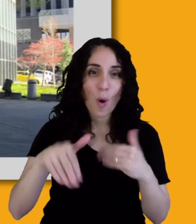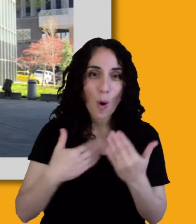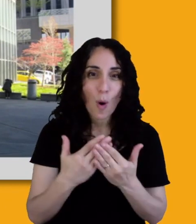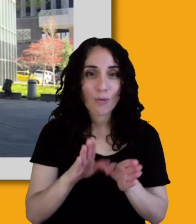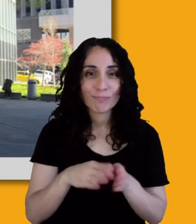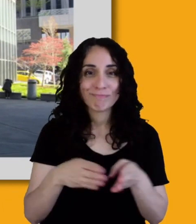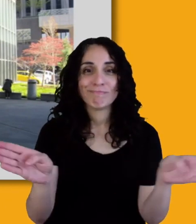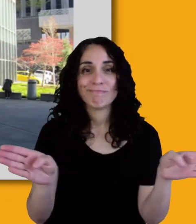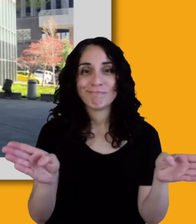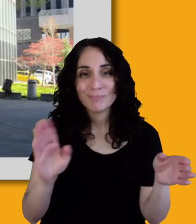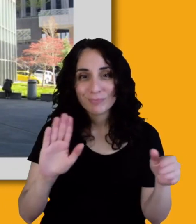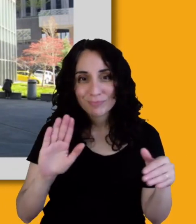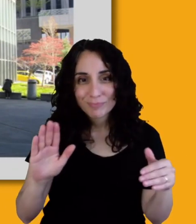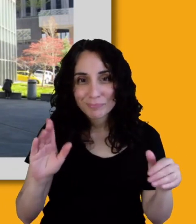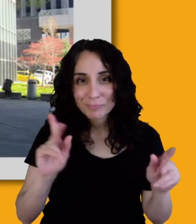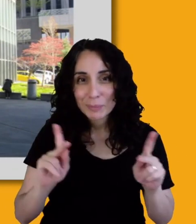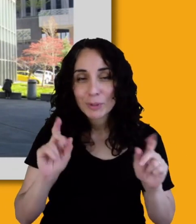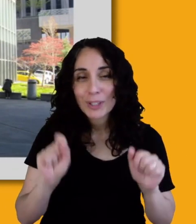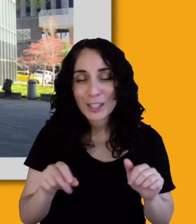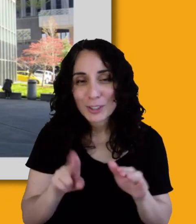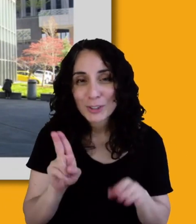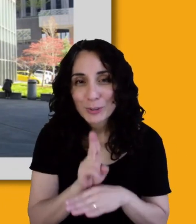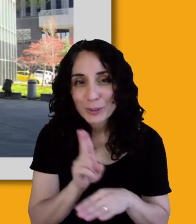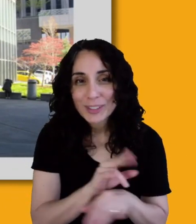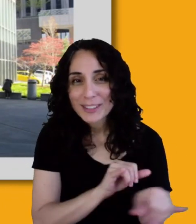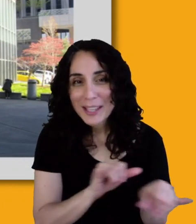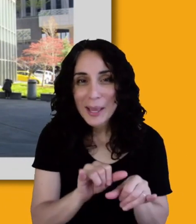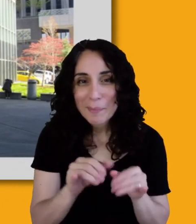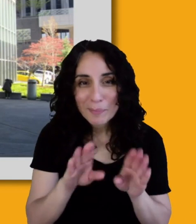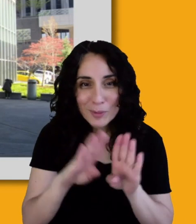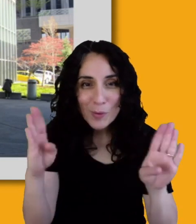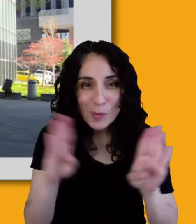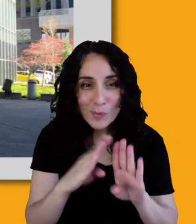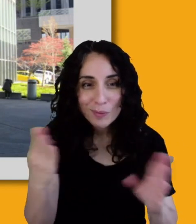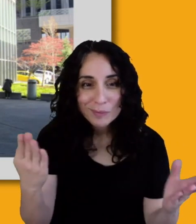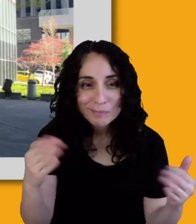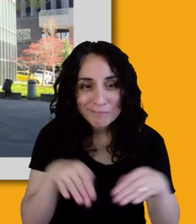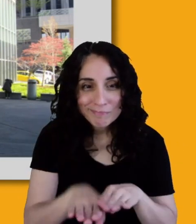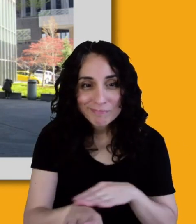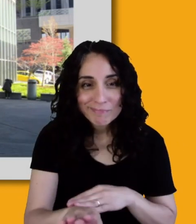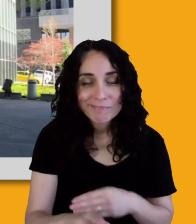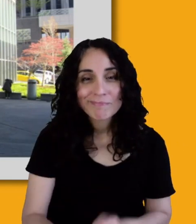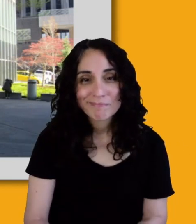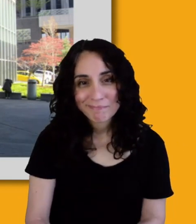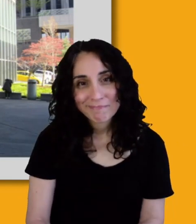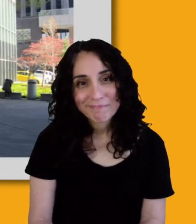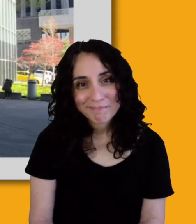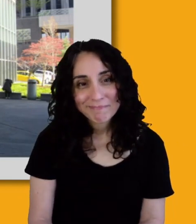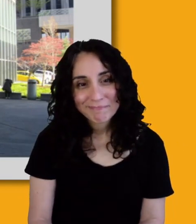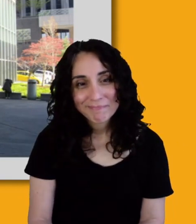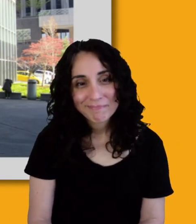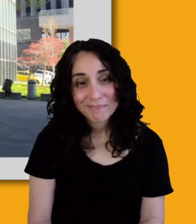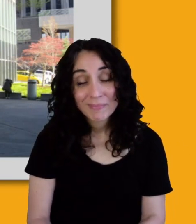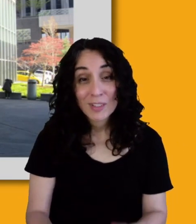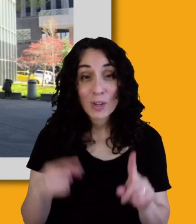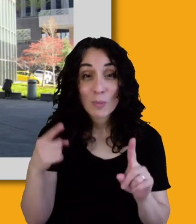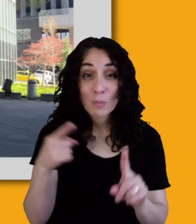actually usable by everybody. So it's, it's, the point is that this original design